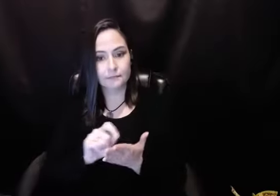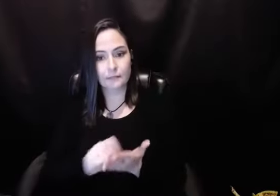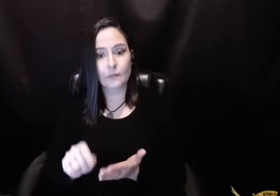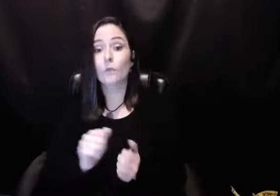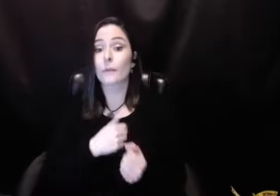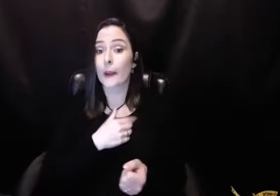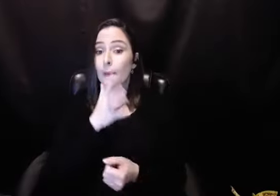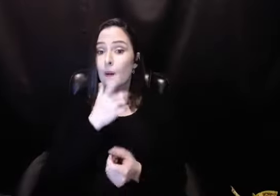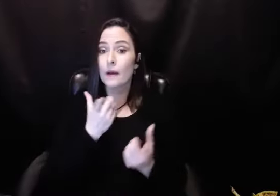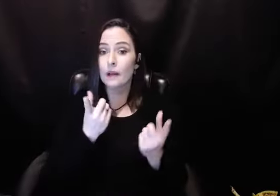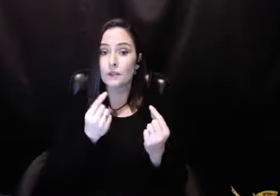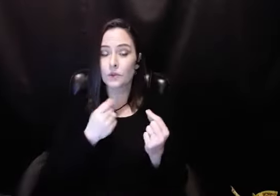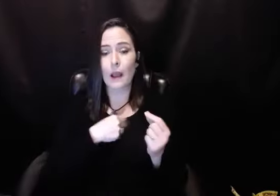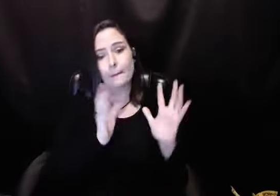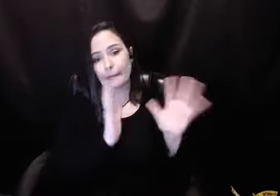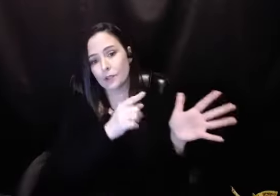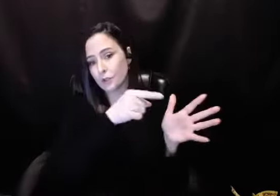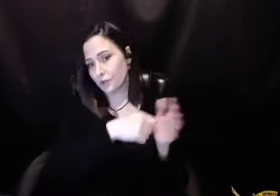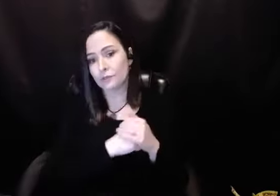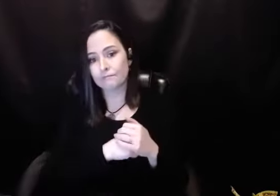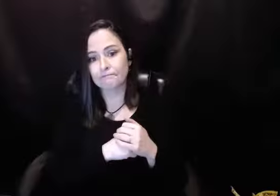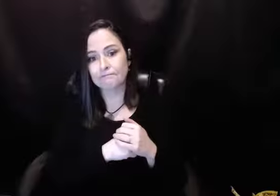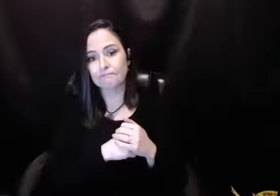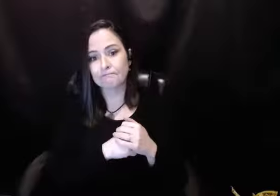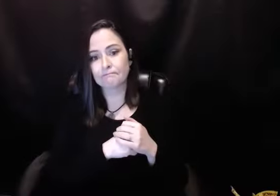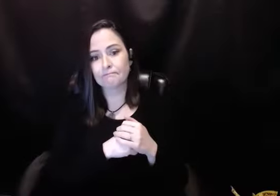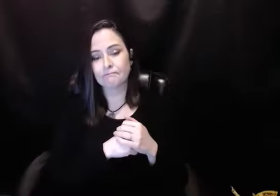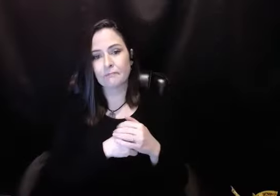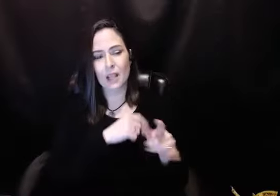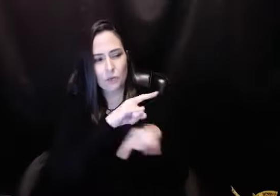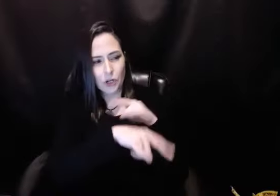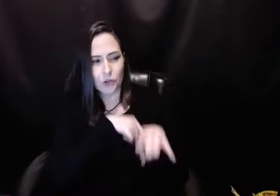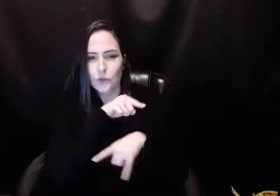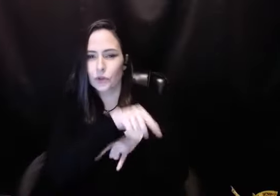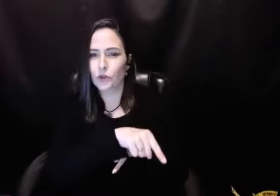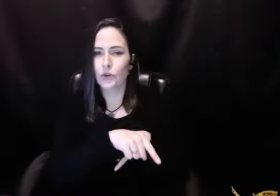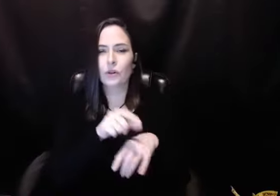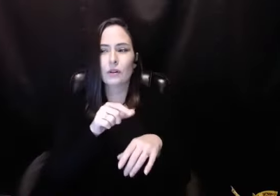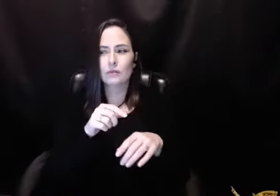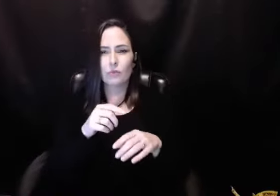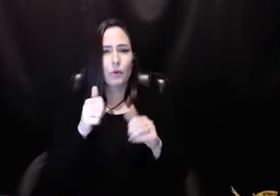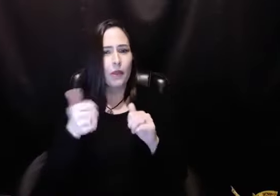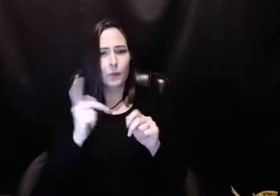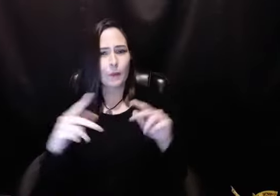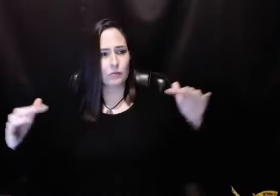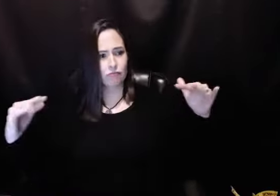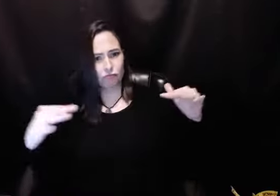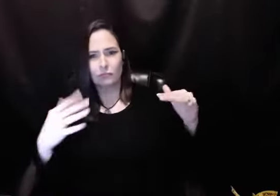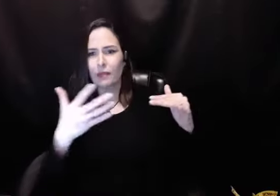I'd written down my list. We'd gone through everything that I did. What I did with my mother was I basically abandoned her. I ridiculed my mother in